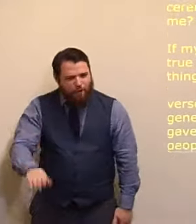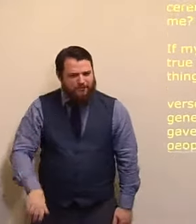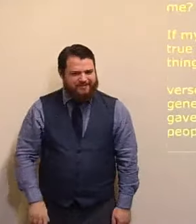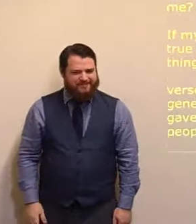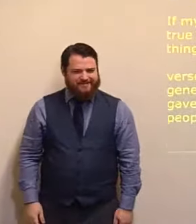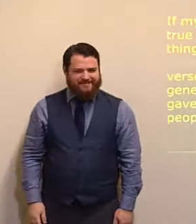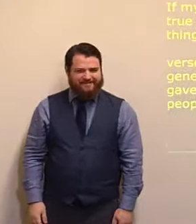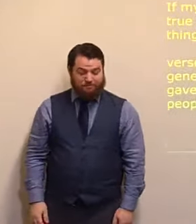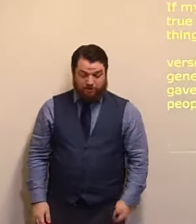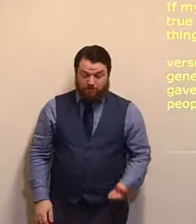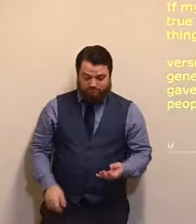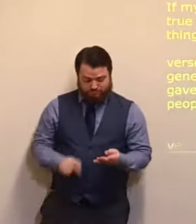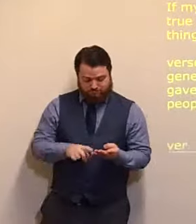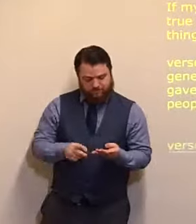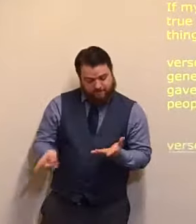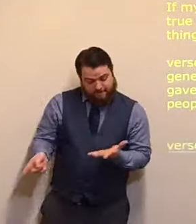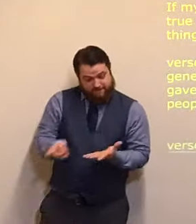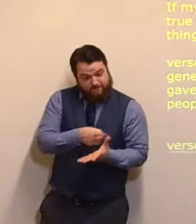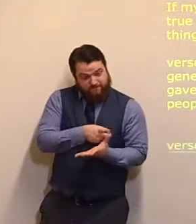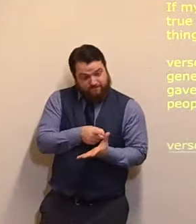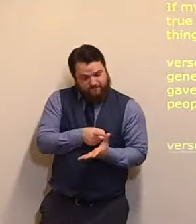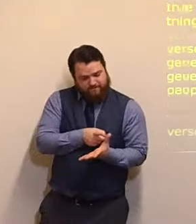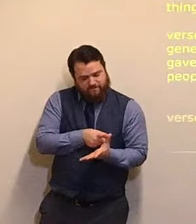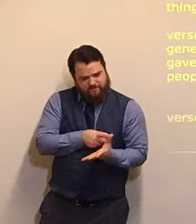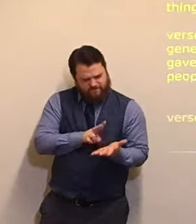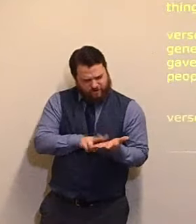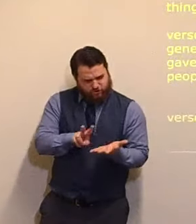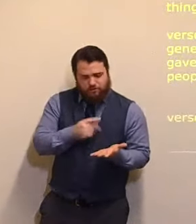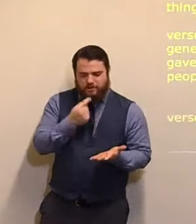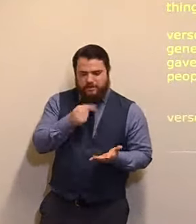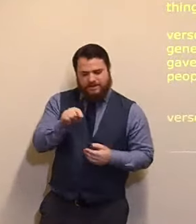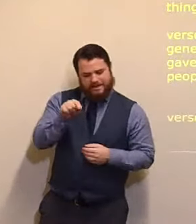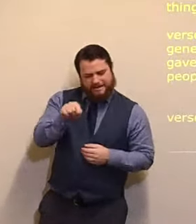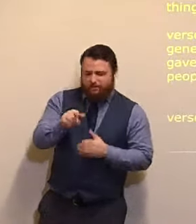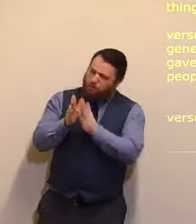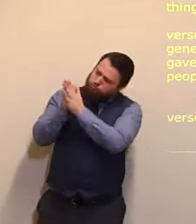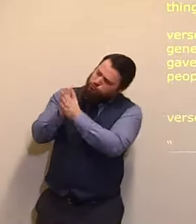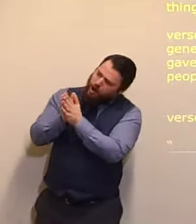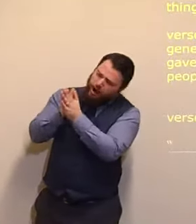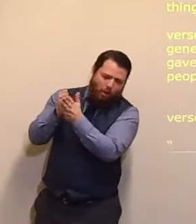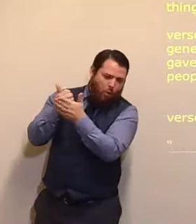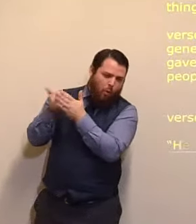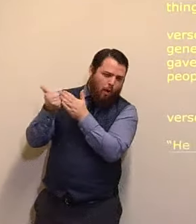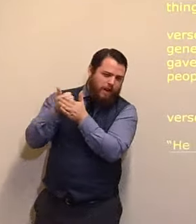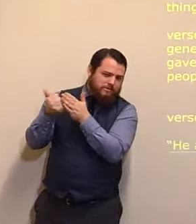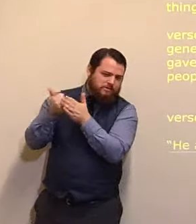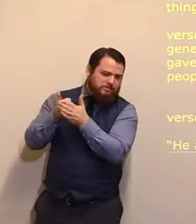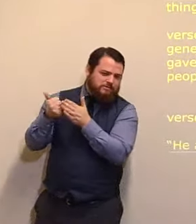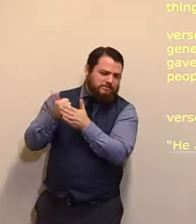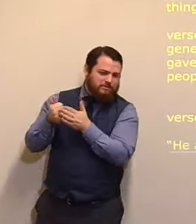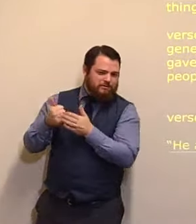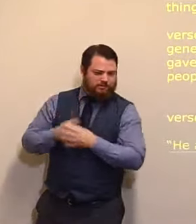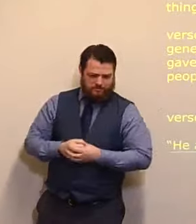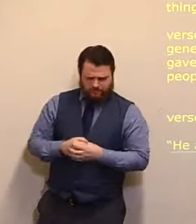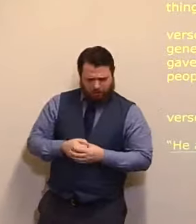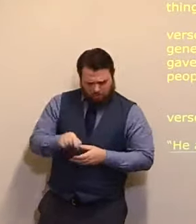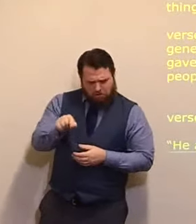in verse 2 again, we are told that, he prayed to God always. So this is a man, who was praying,